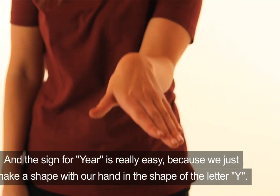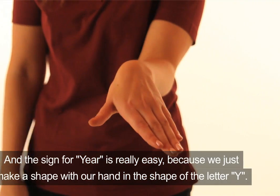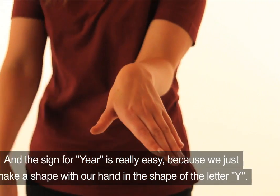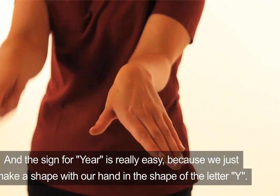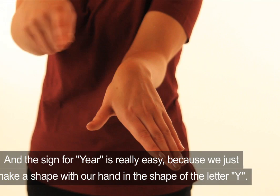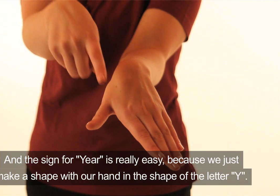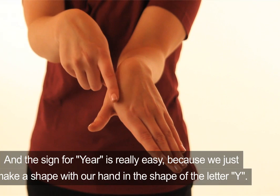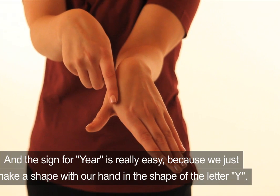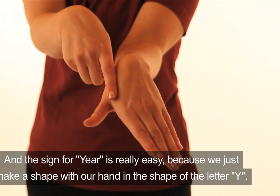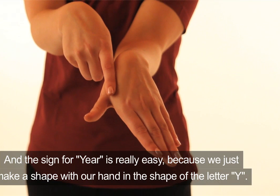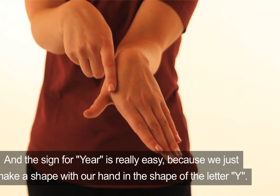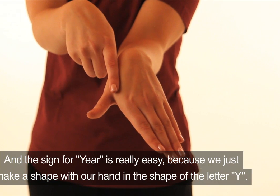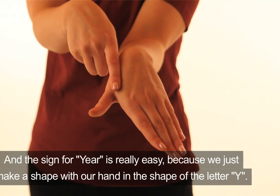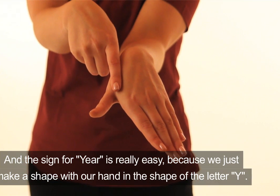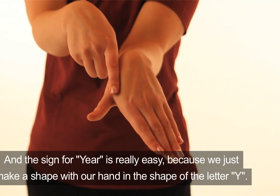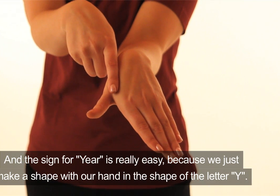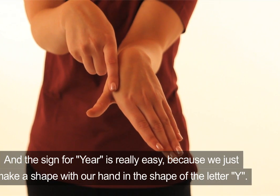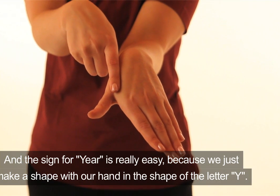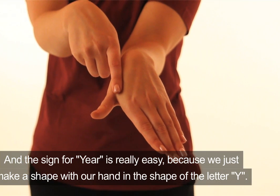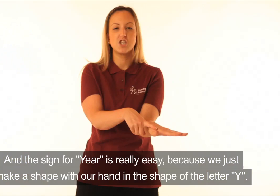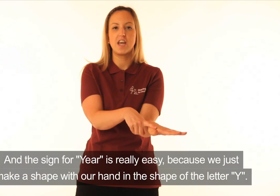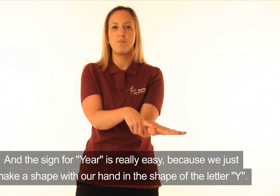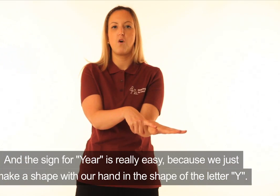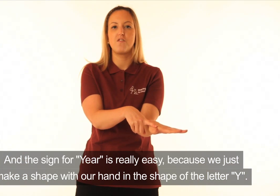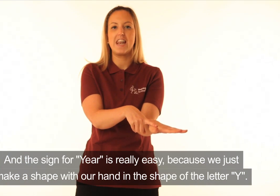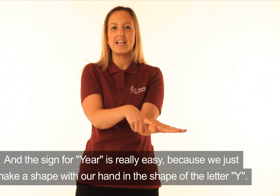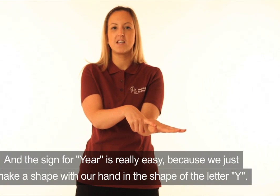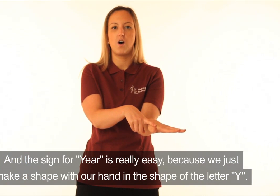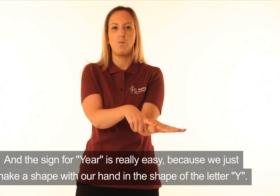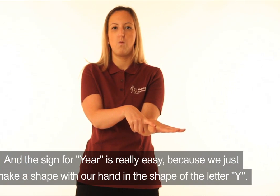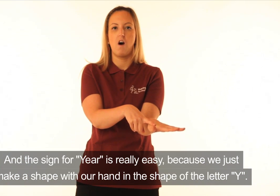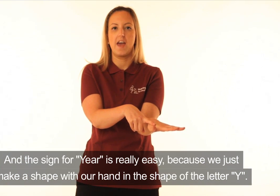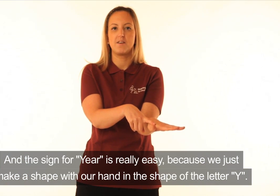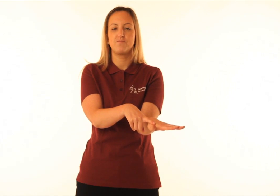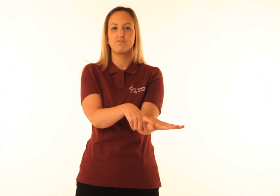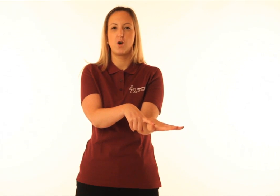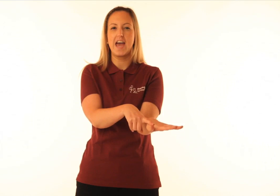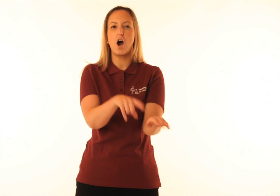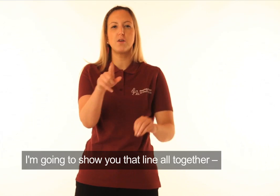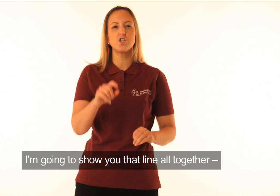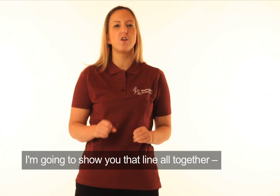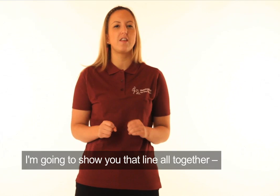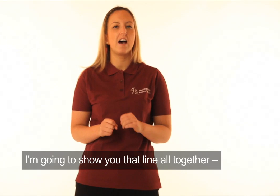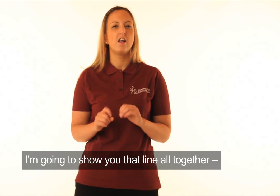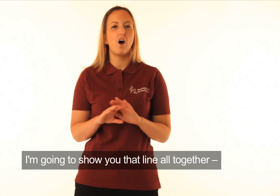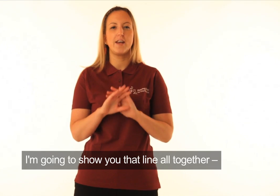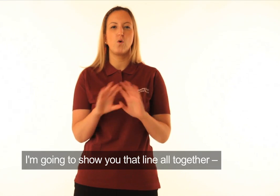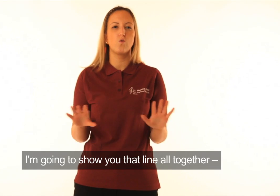because we just make a shape with our hand in the shape of the letter Y. OK? I'm going to show you that line all